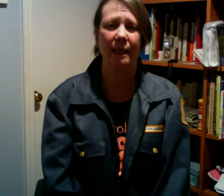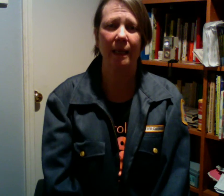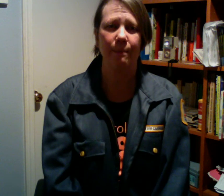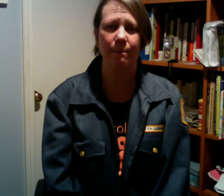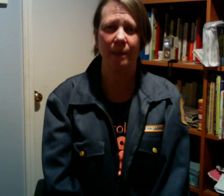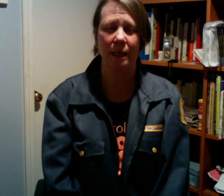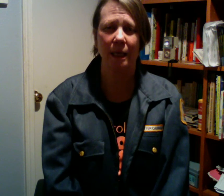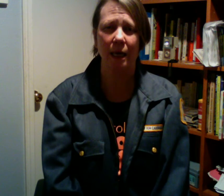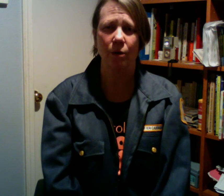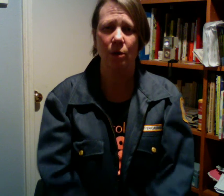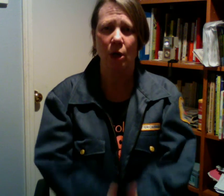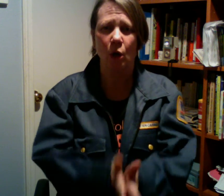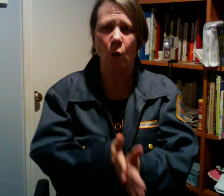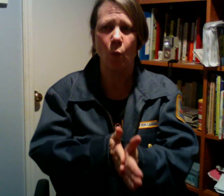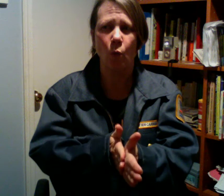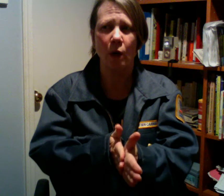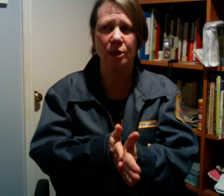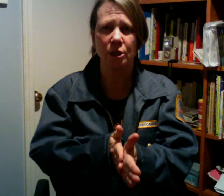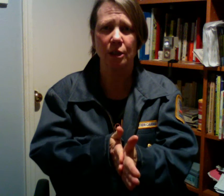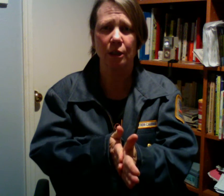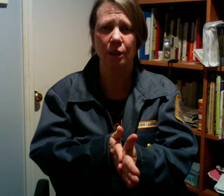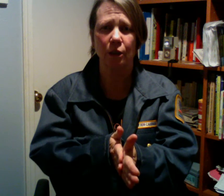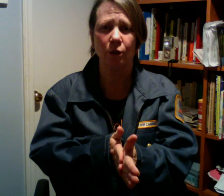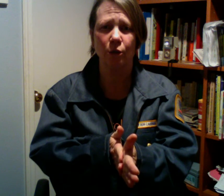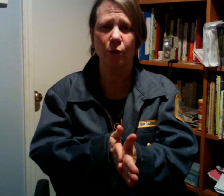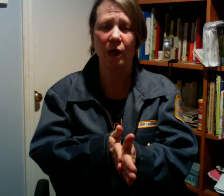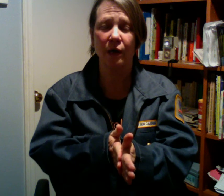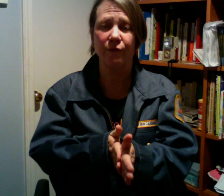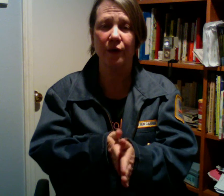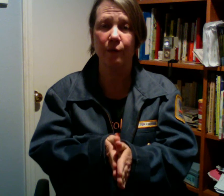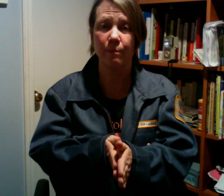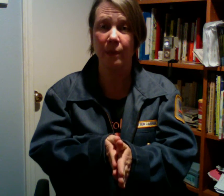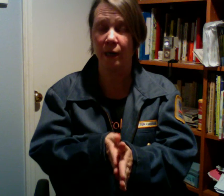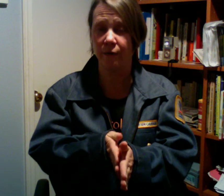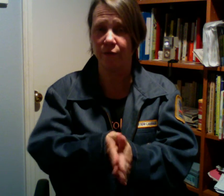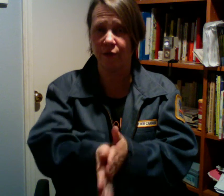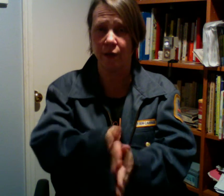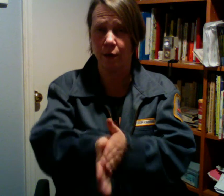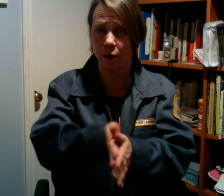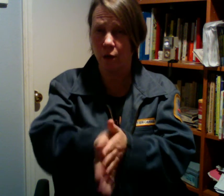let me out. Wash the glue off of my fingers.